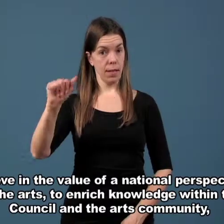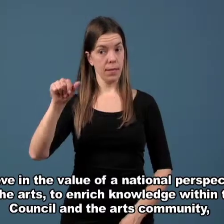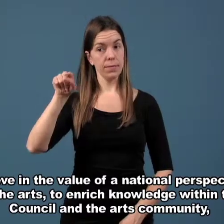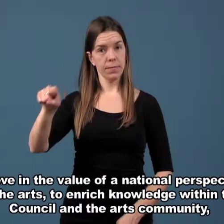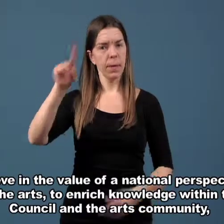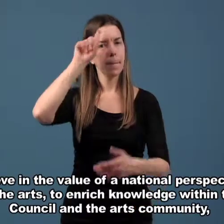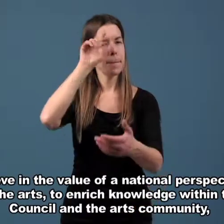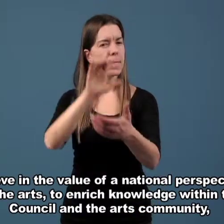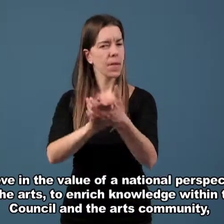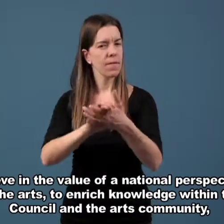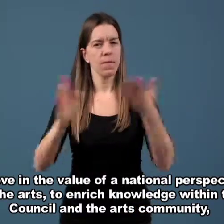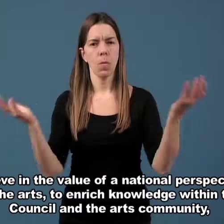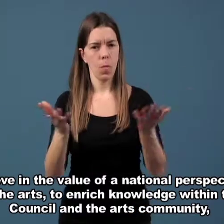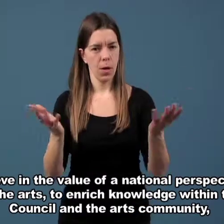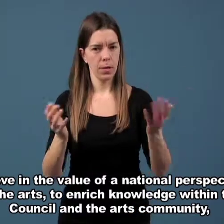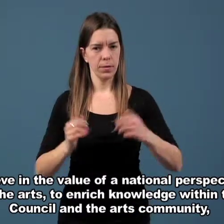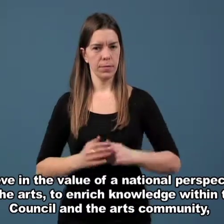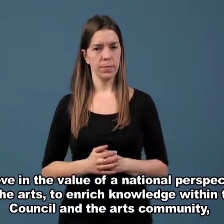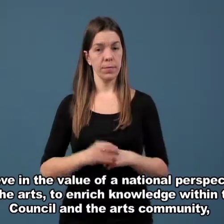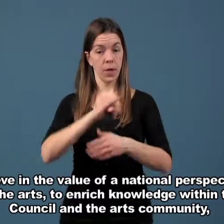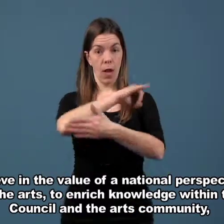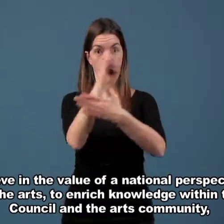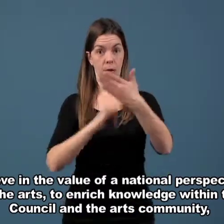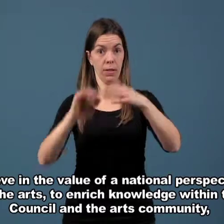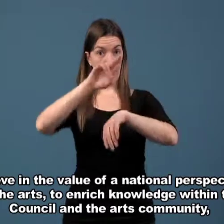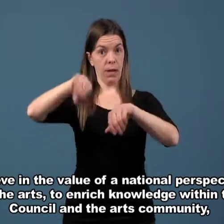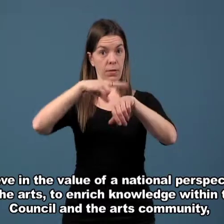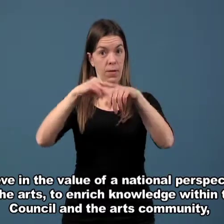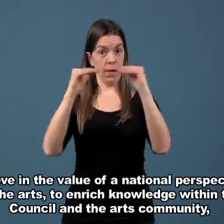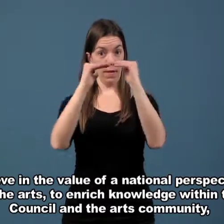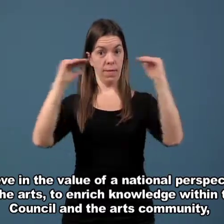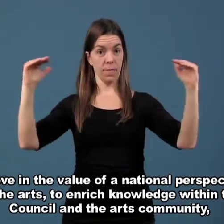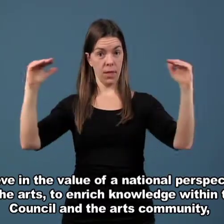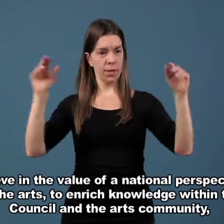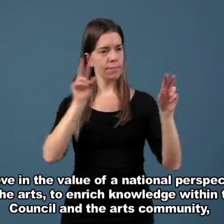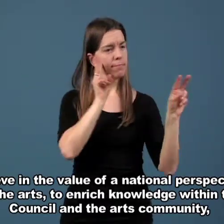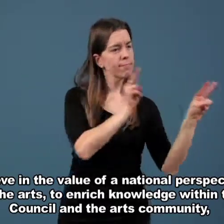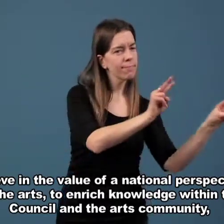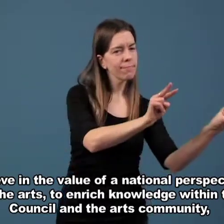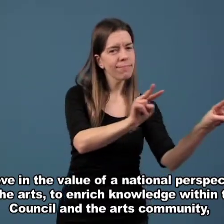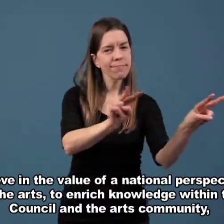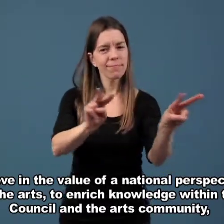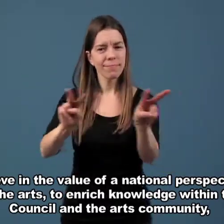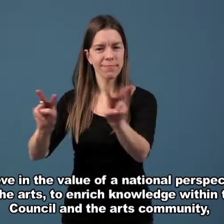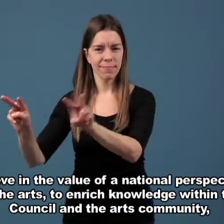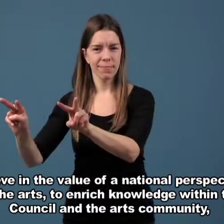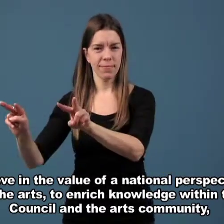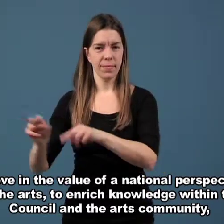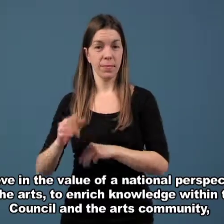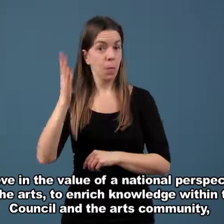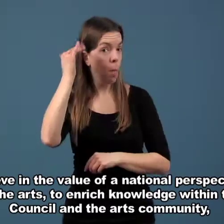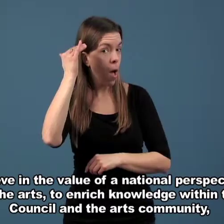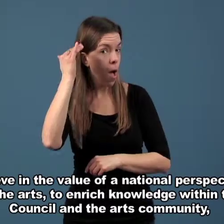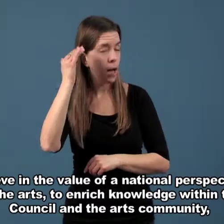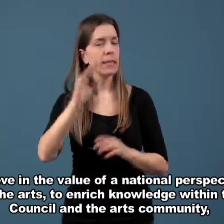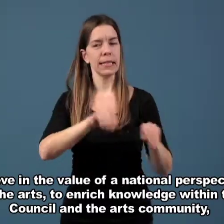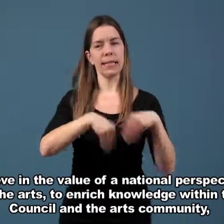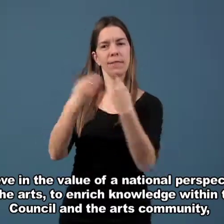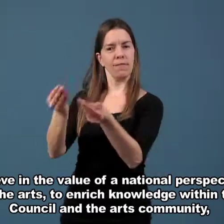Believe in the value of a national perspective of the arts, to enrich knowledge within the Council and the